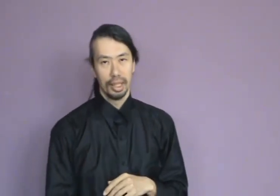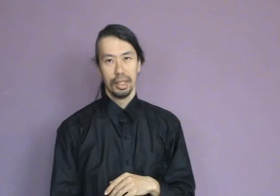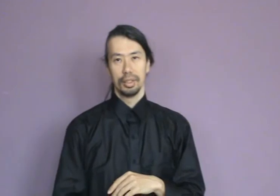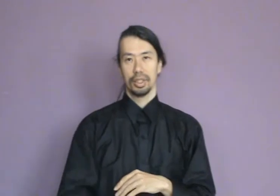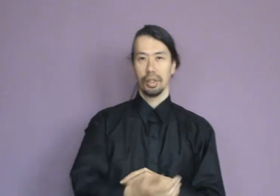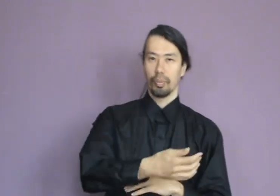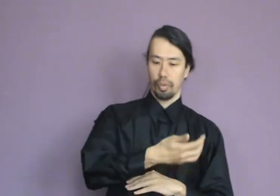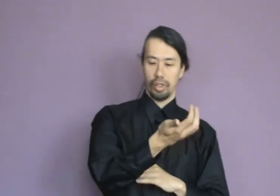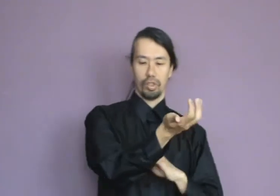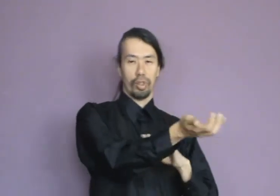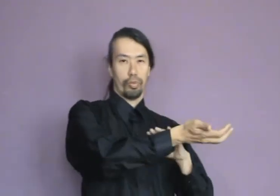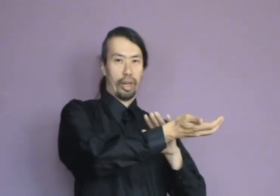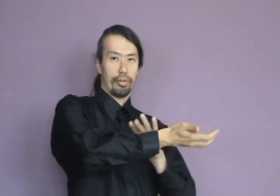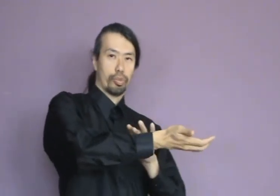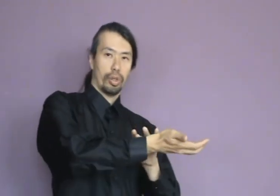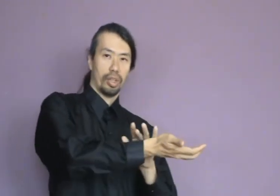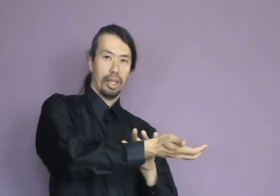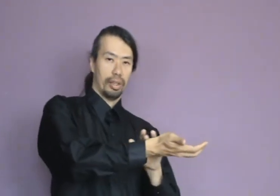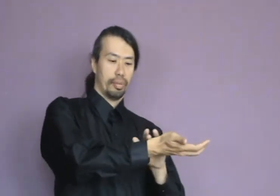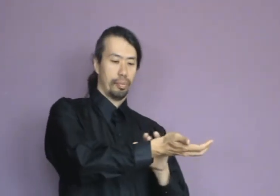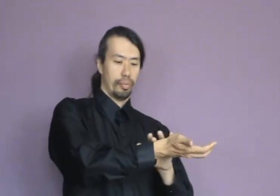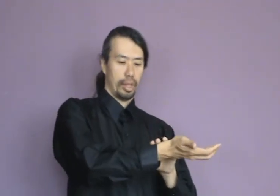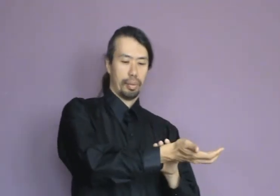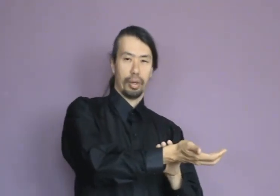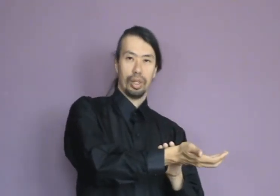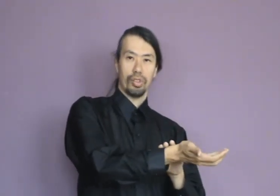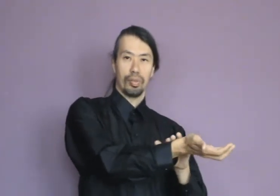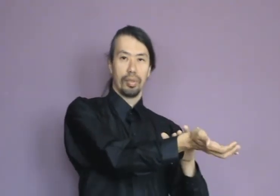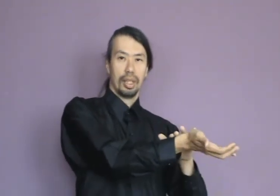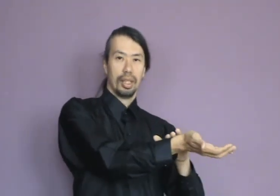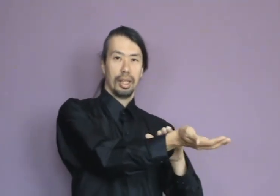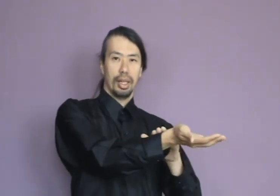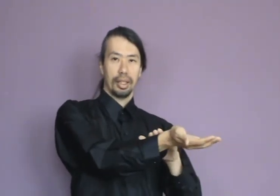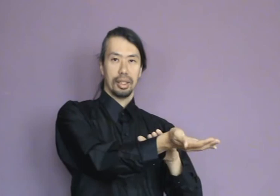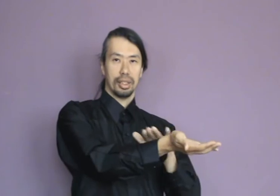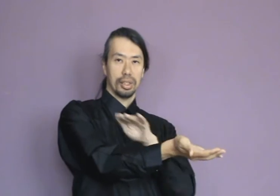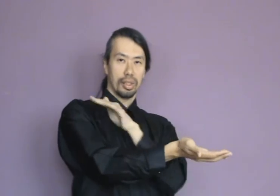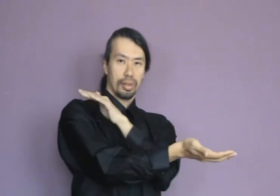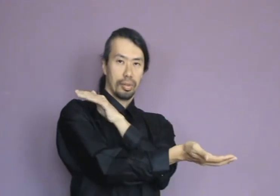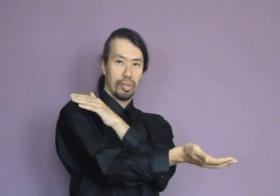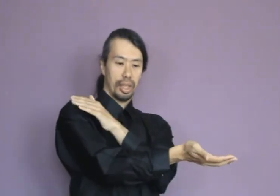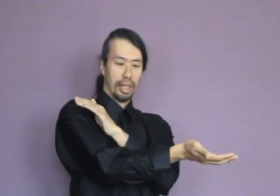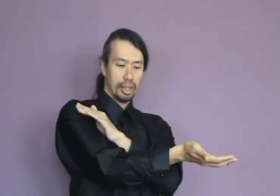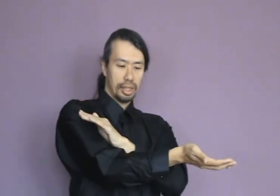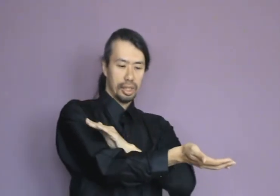So, for instance, if I have a spot here at my wrist, I can just take energies